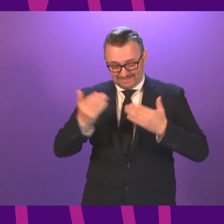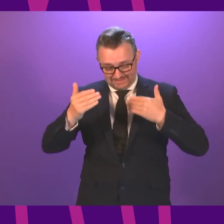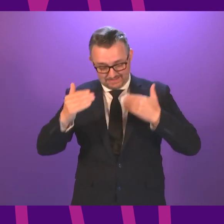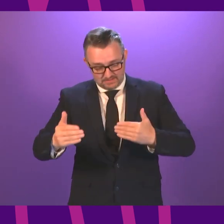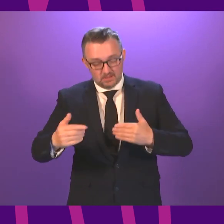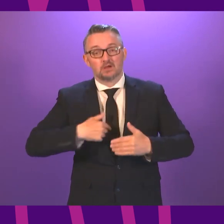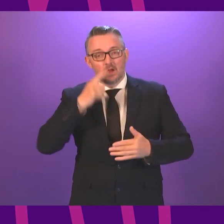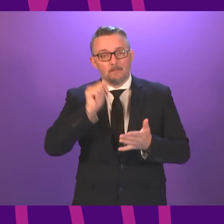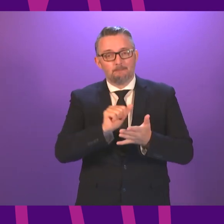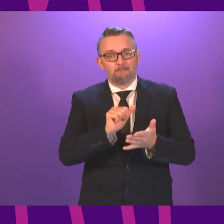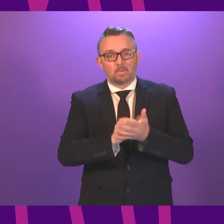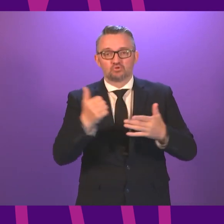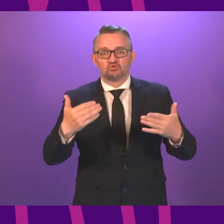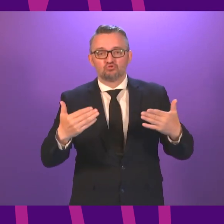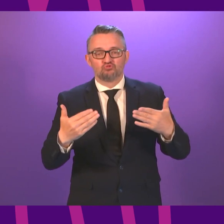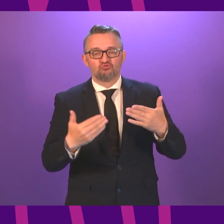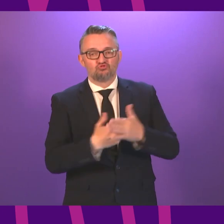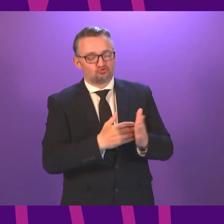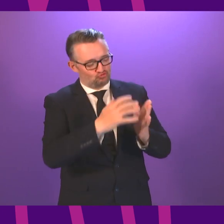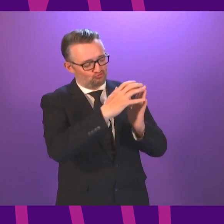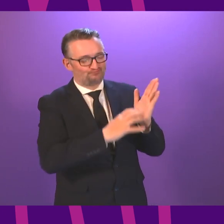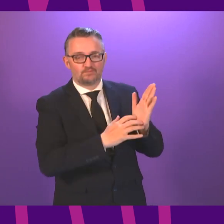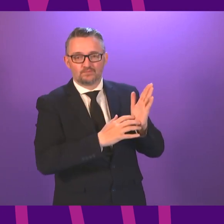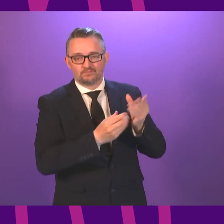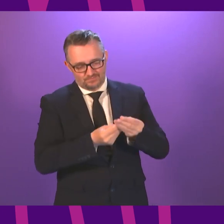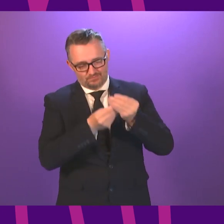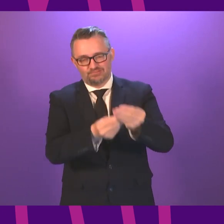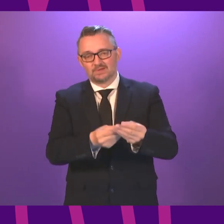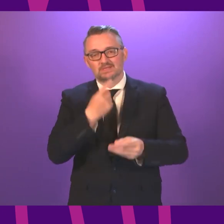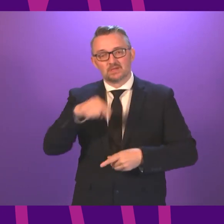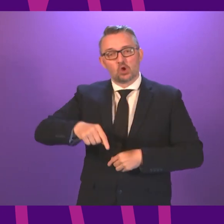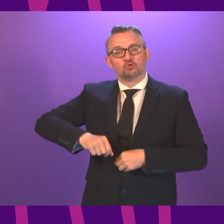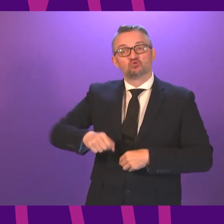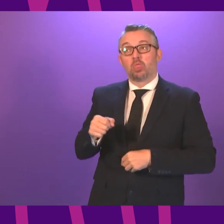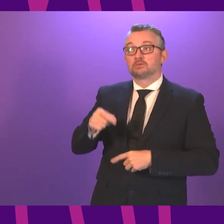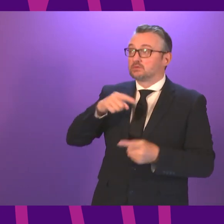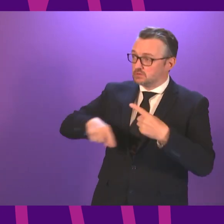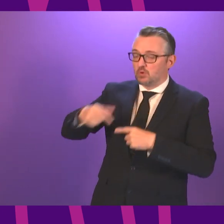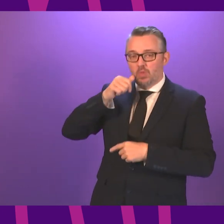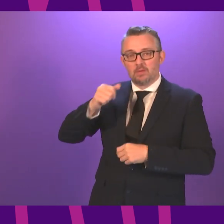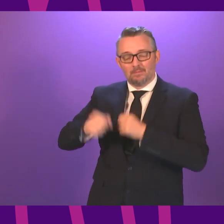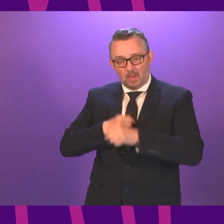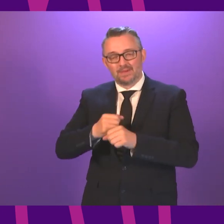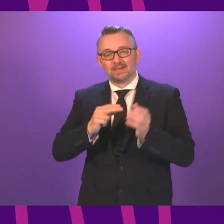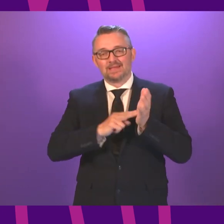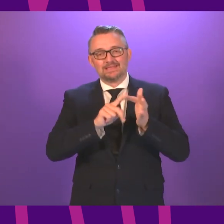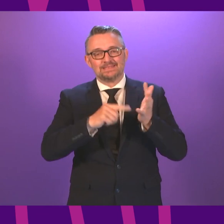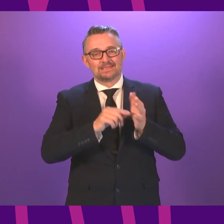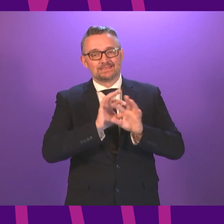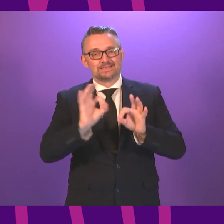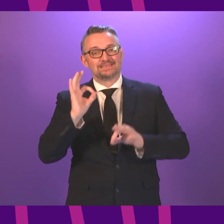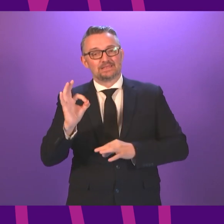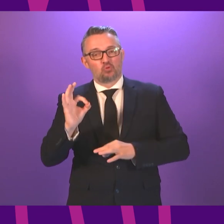we will publish an indicative national-defined contribution, setting out how Scotland will become a net zero nation by